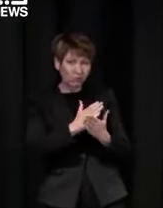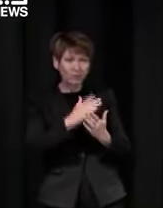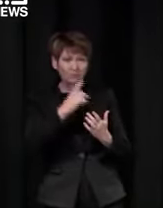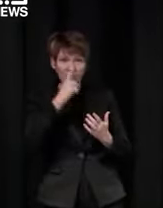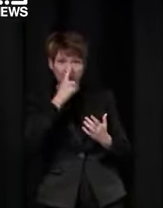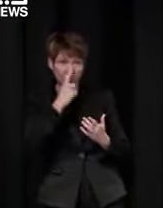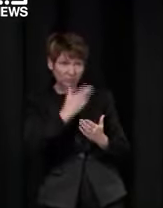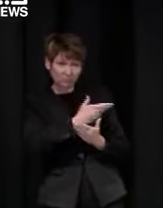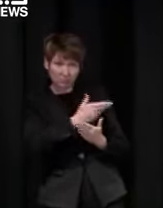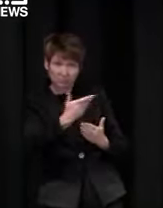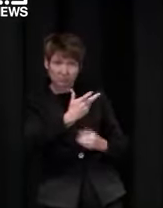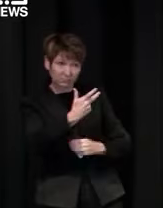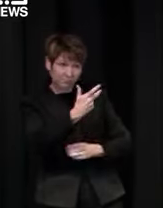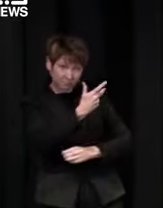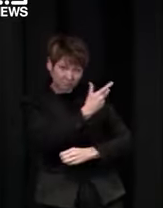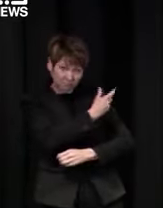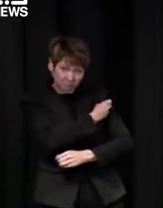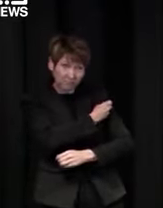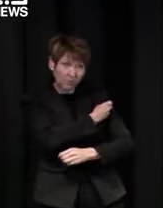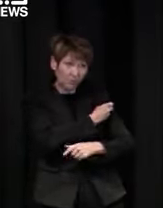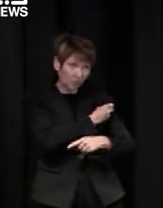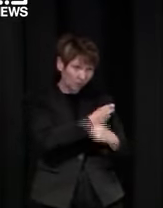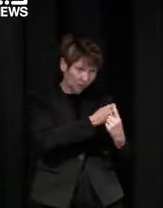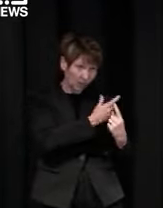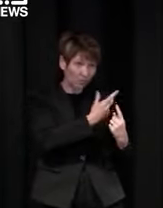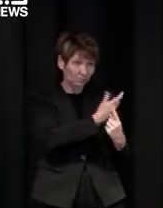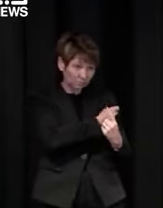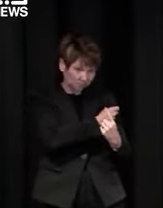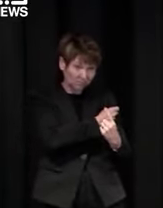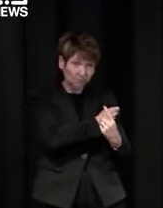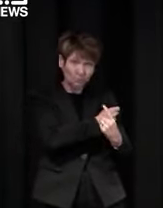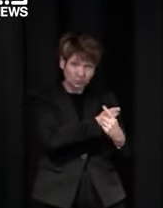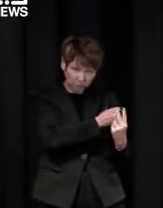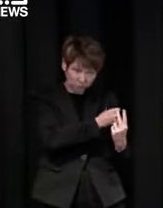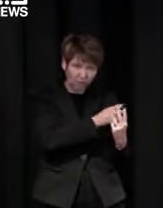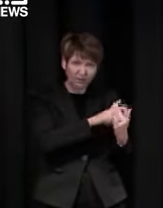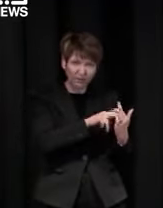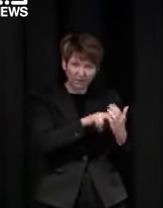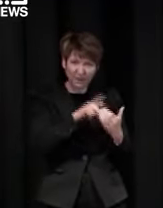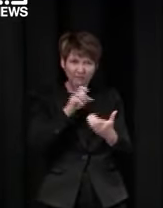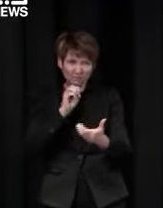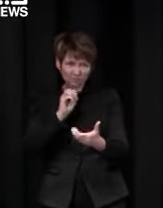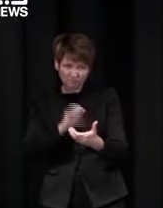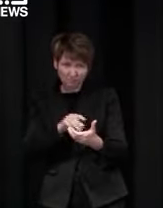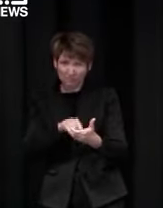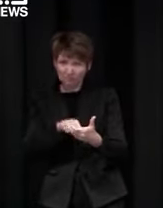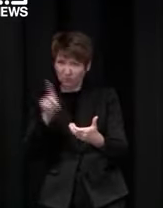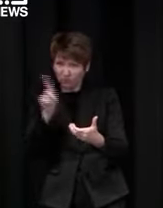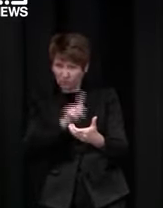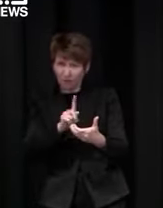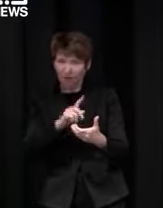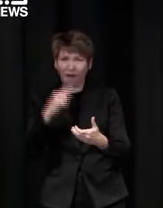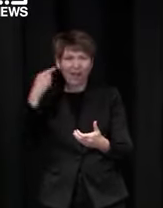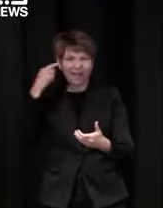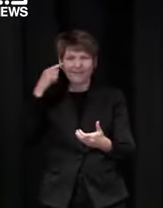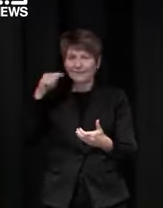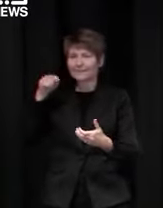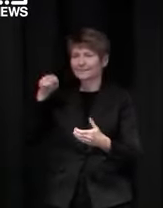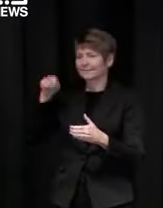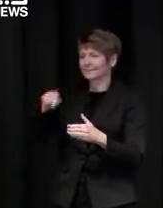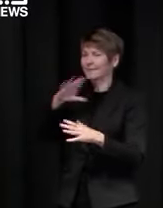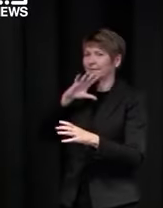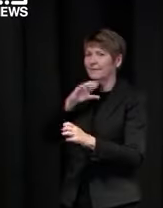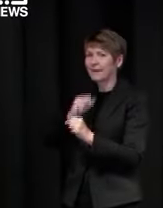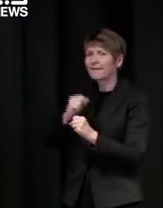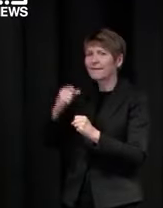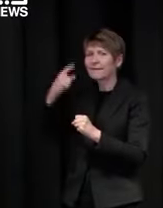idea of what's secure and what's not so i think look i think the it that sits behind this is getting better all the time um i know that